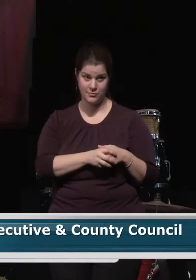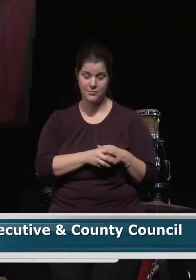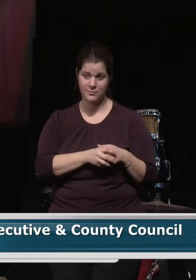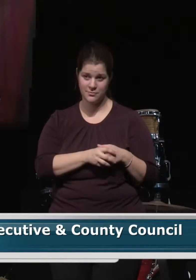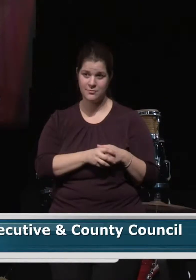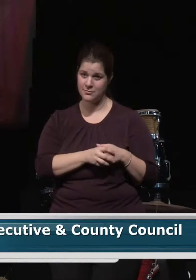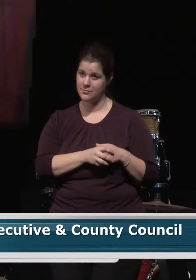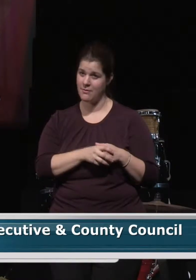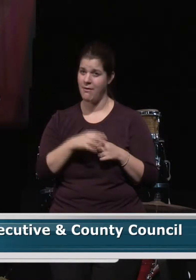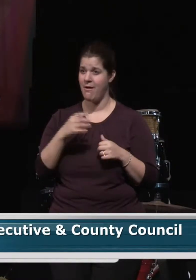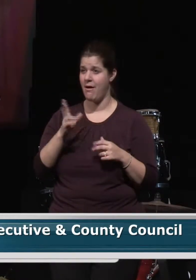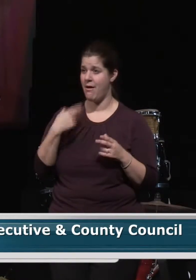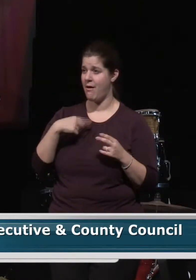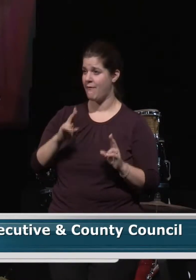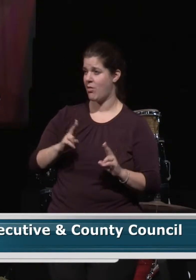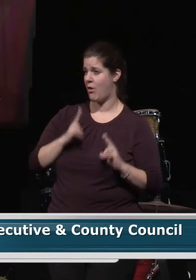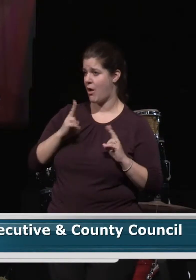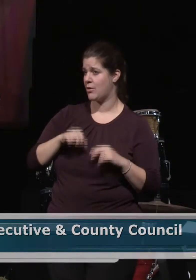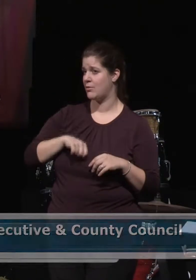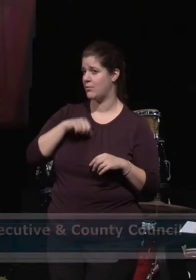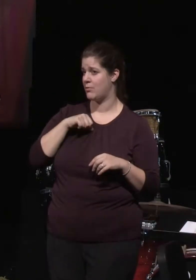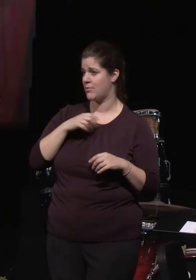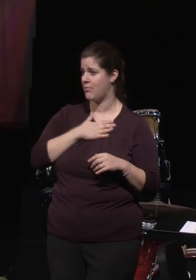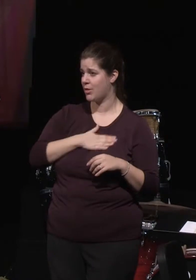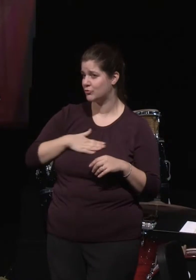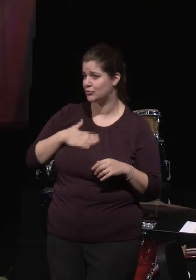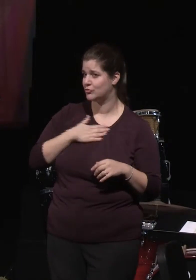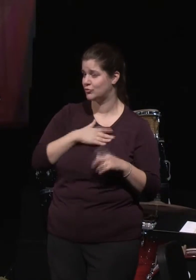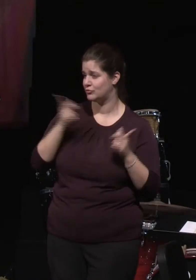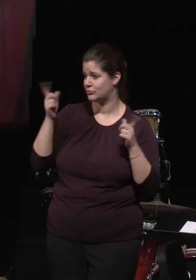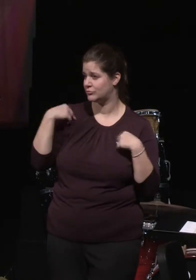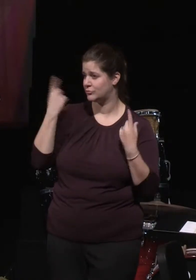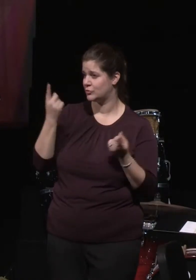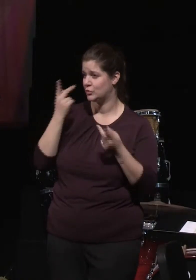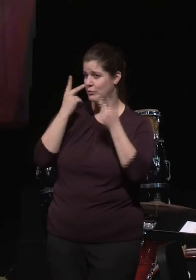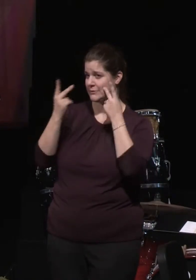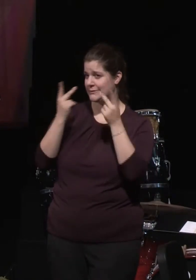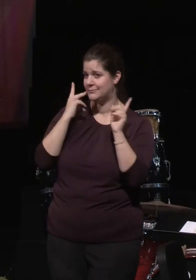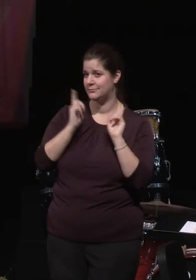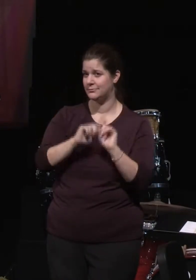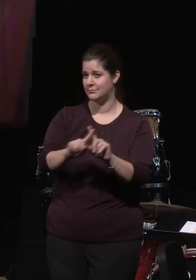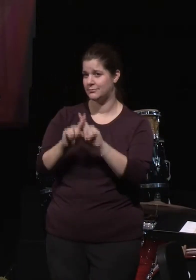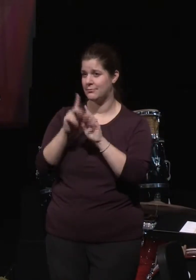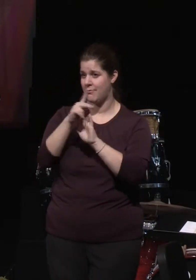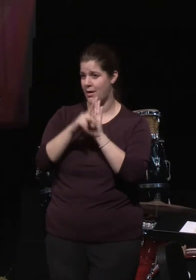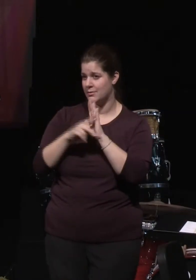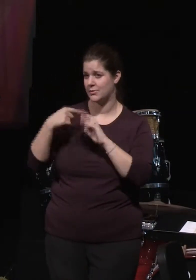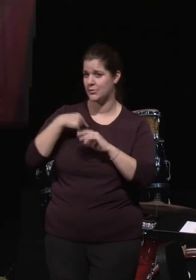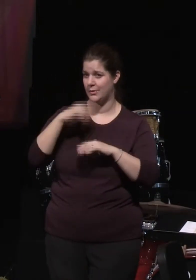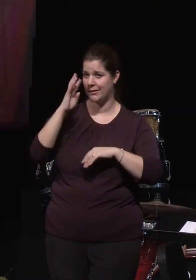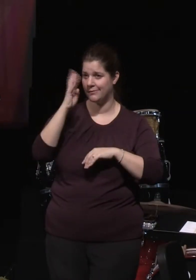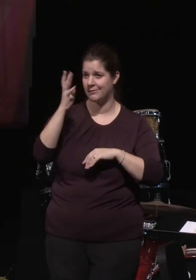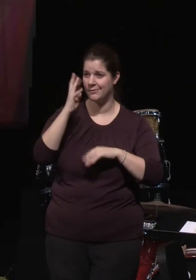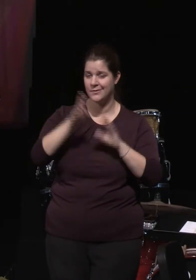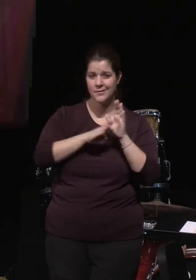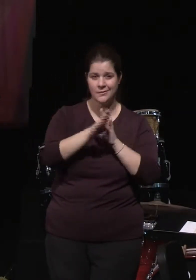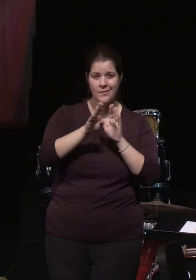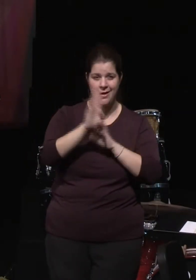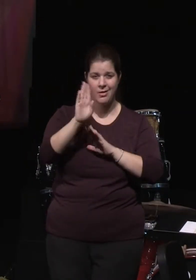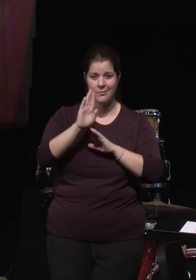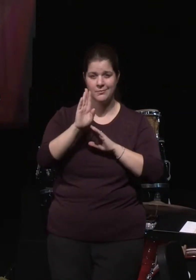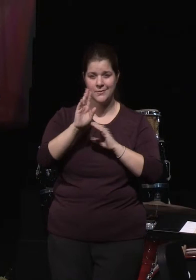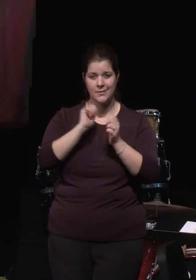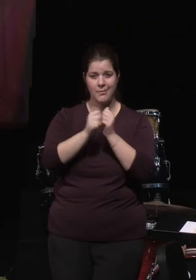had the great pleasure of seeing some of the policies that we worked on together take shape. I